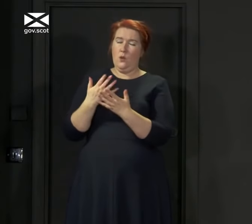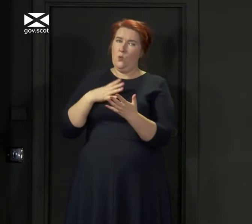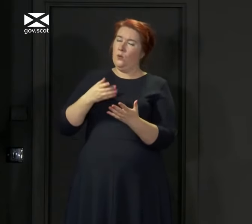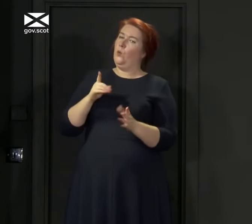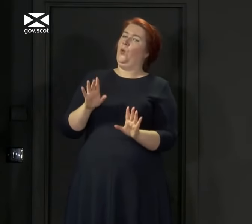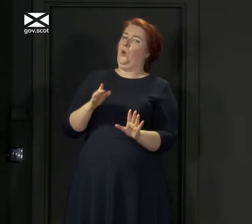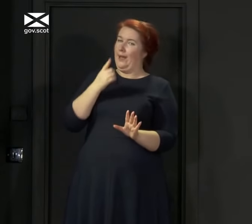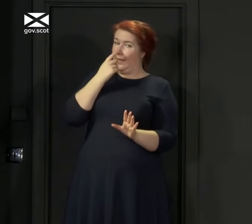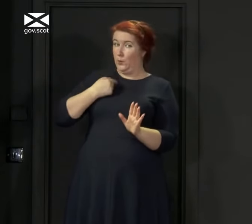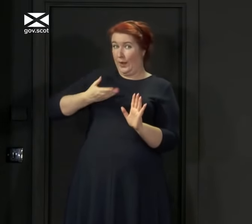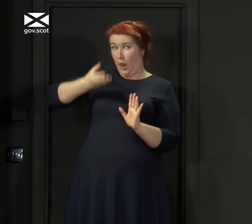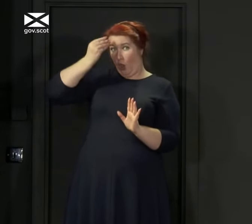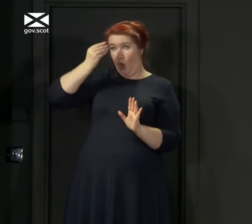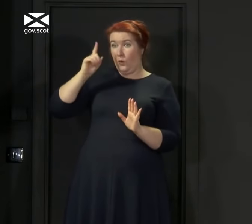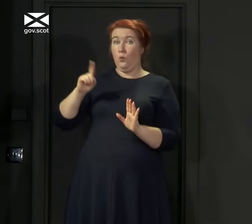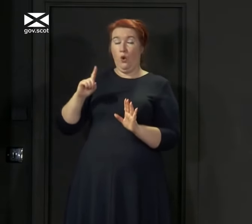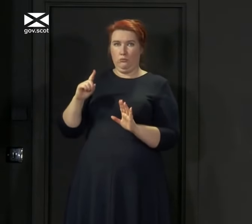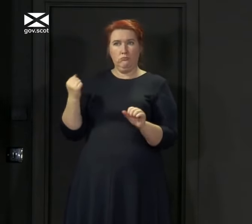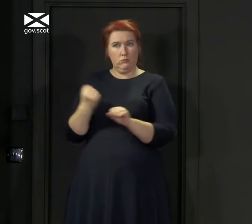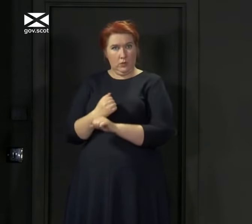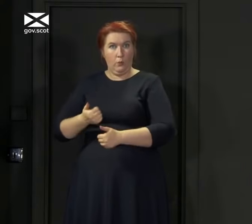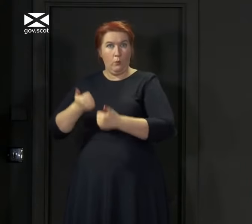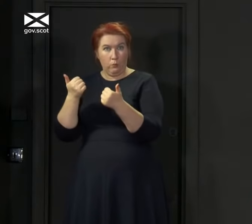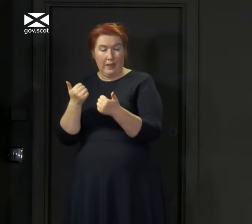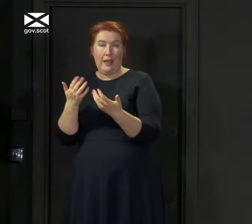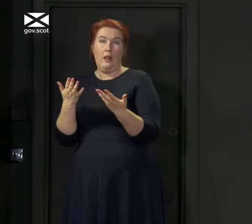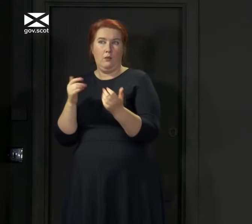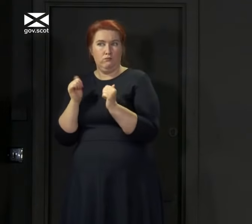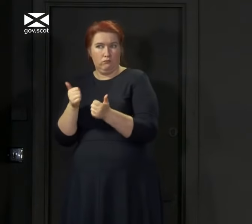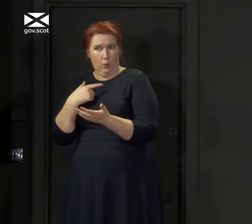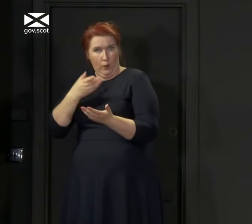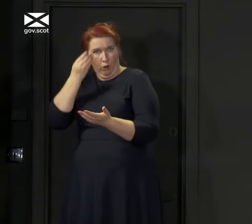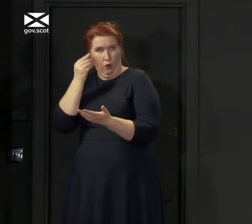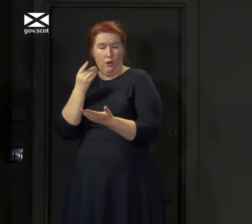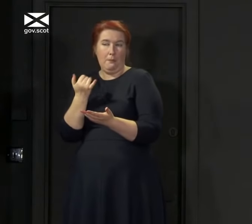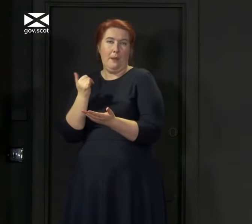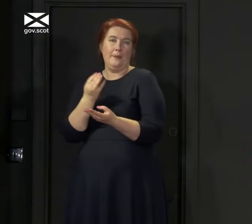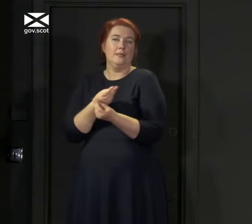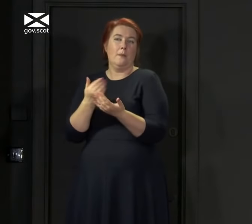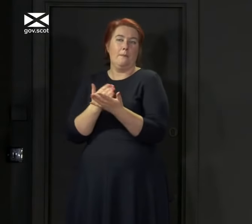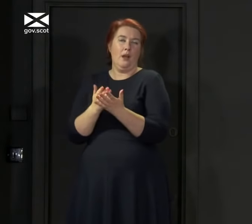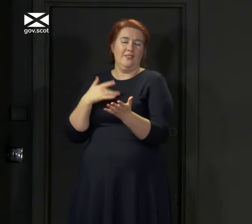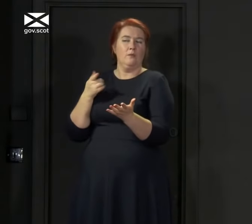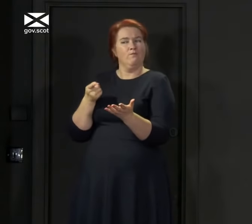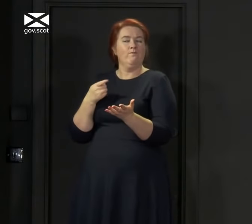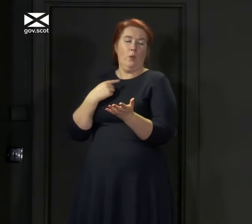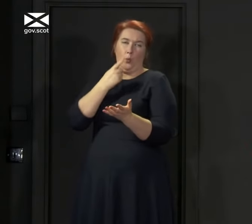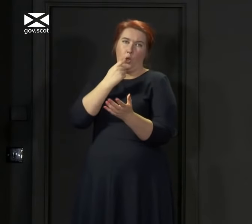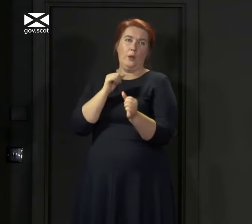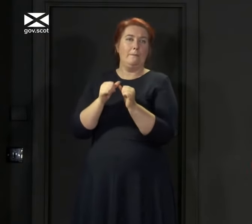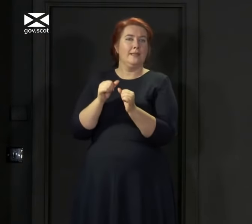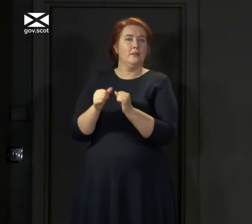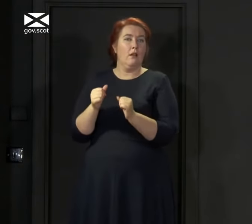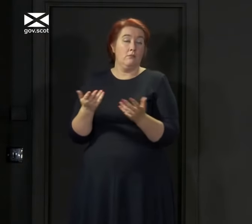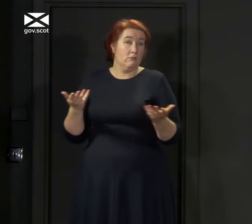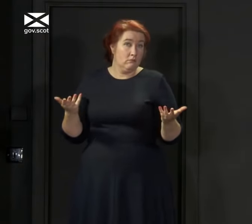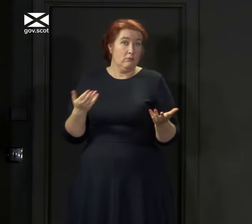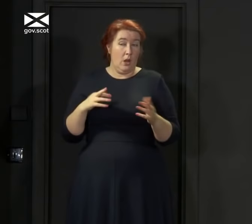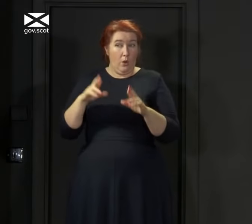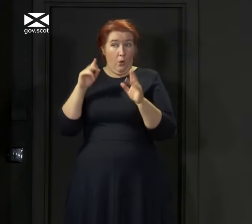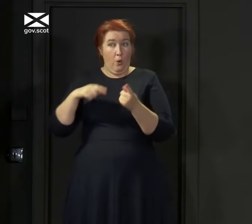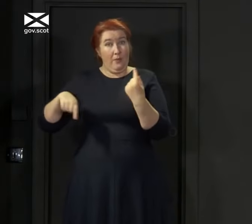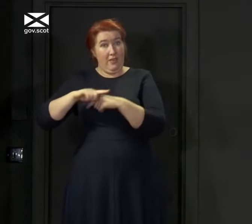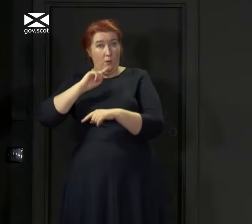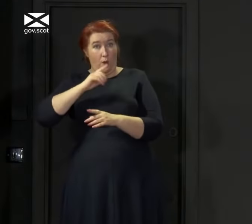learn from what they did well there and also perhaps learn from the things that we could perhaps do better. And they will hopefully learn